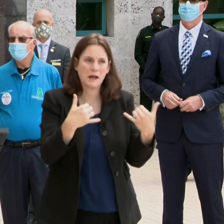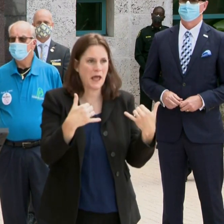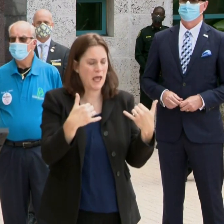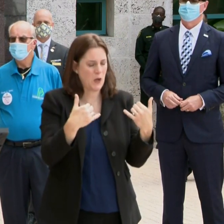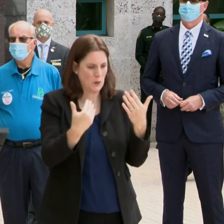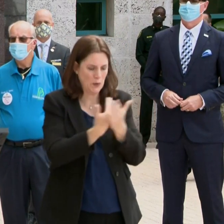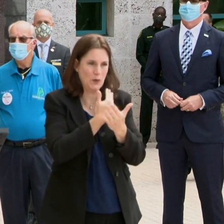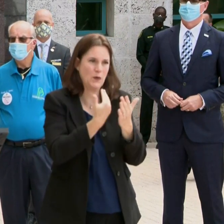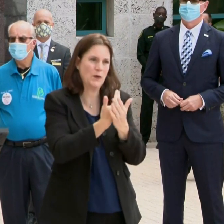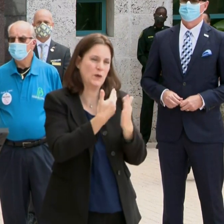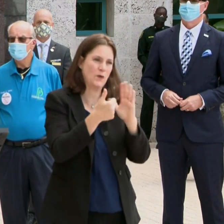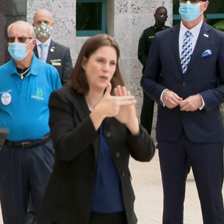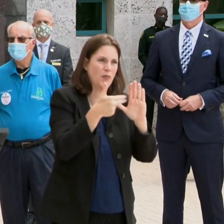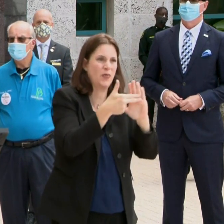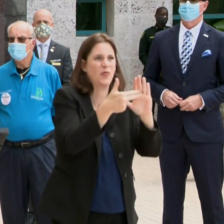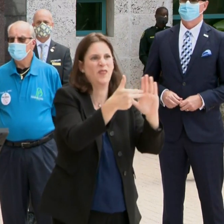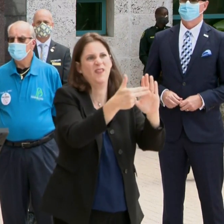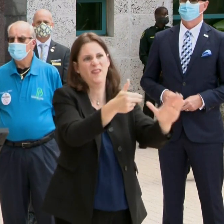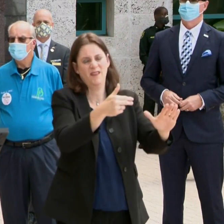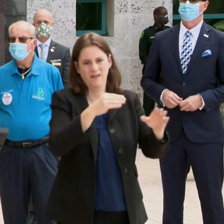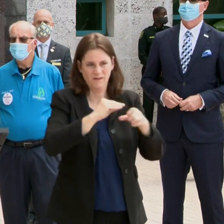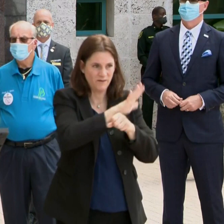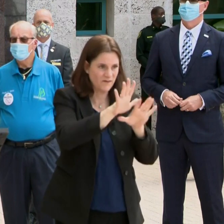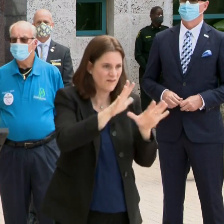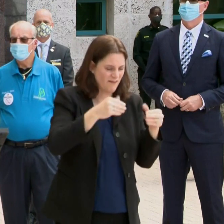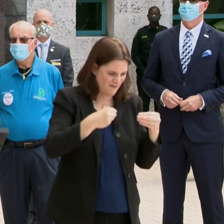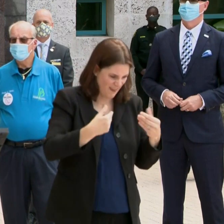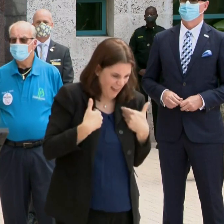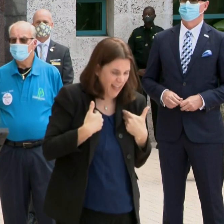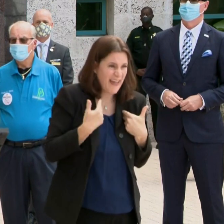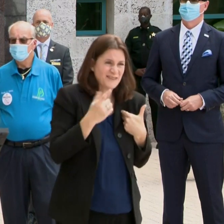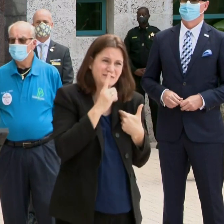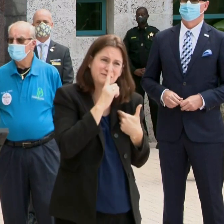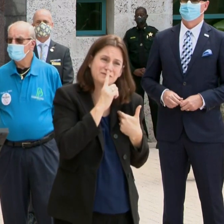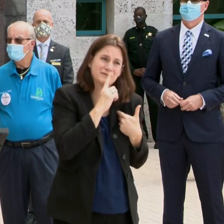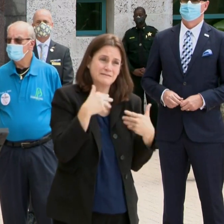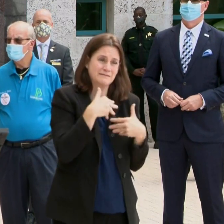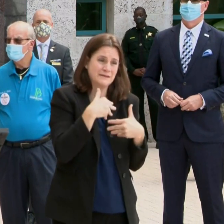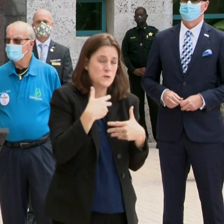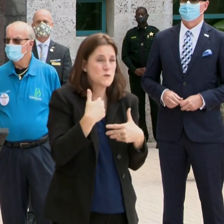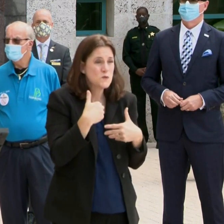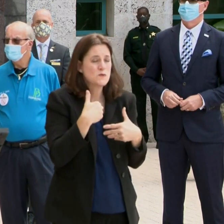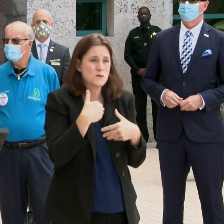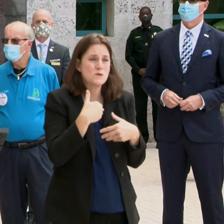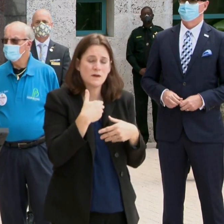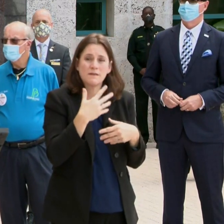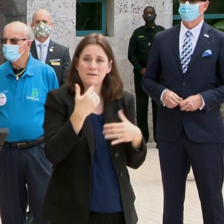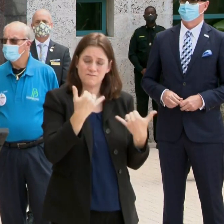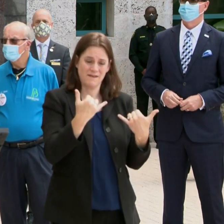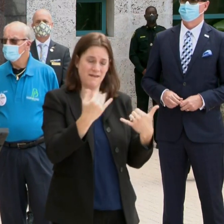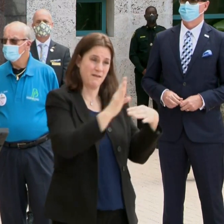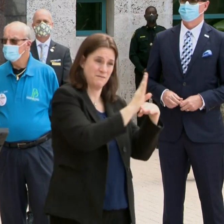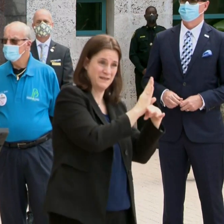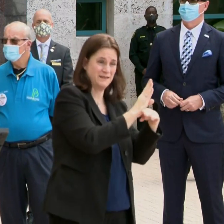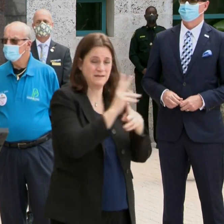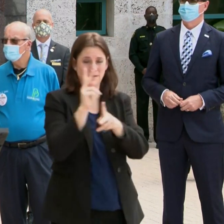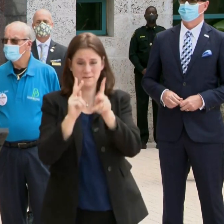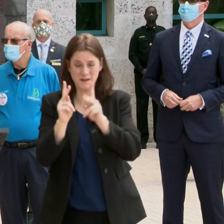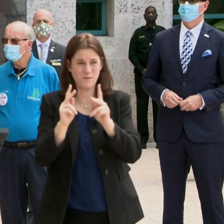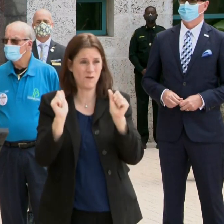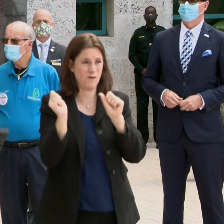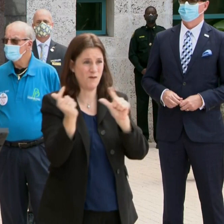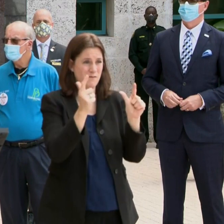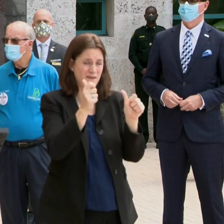experiencing right now is very alarming. It is critically important that our businesses and our residents follow